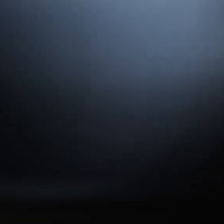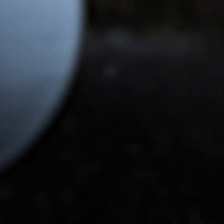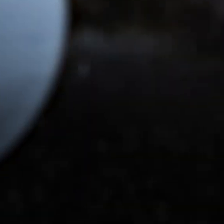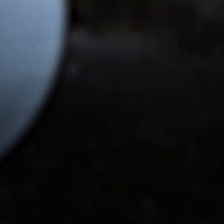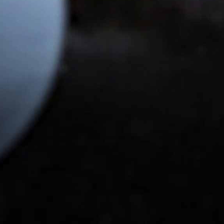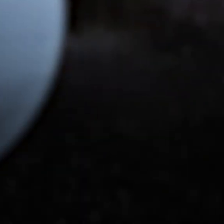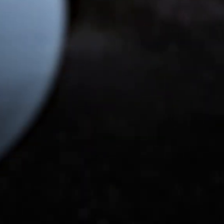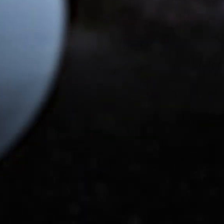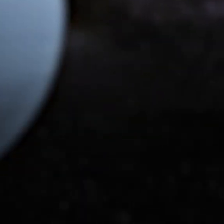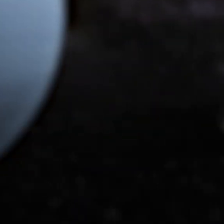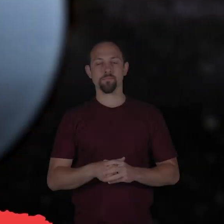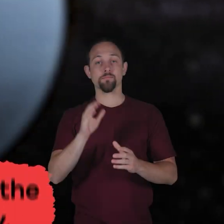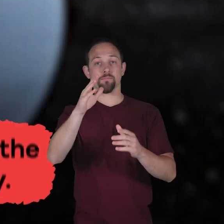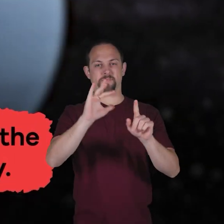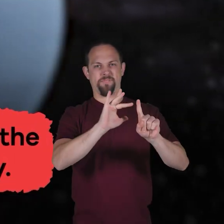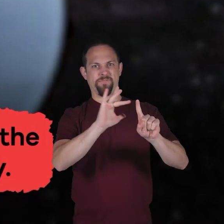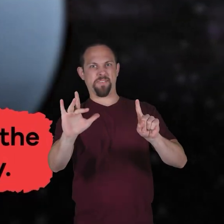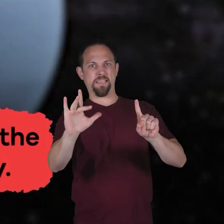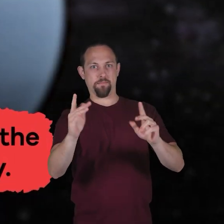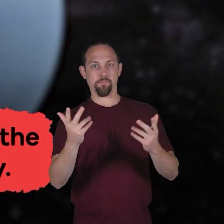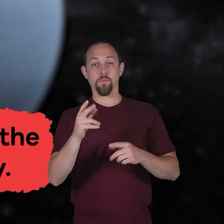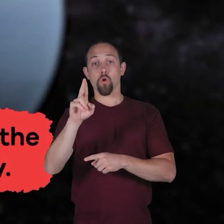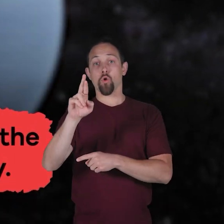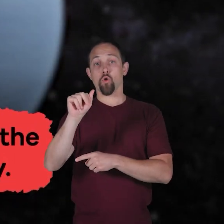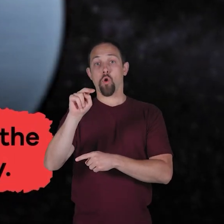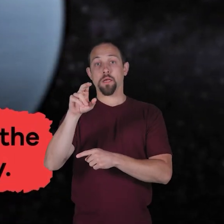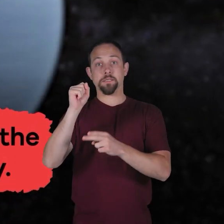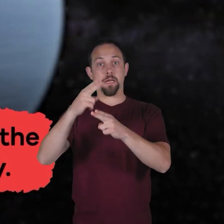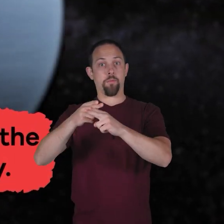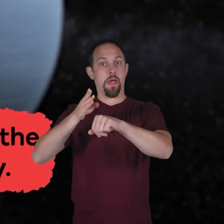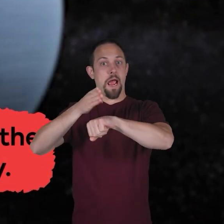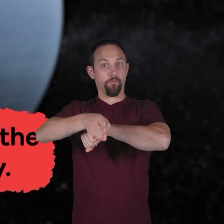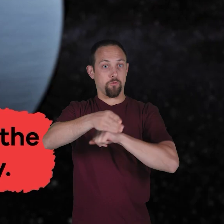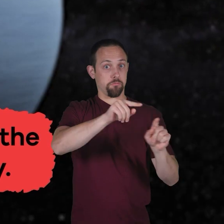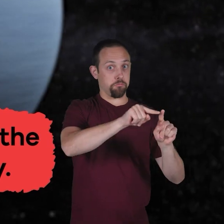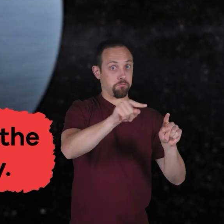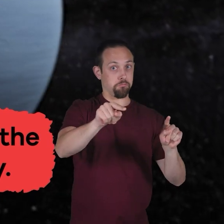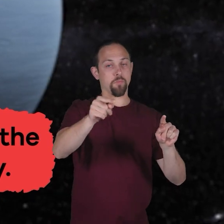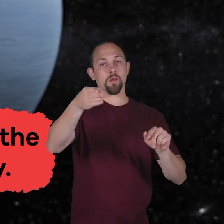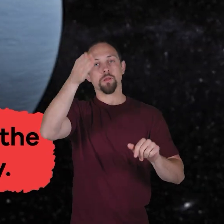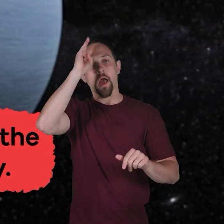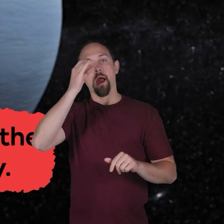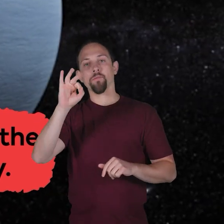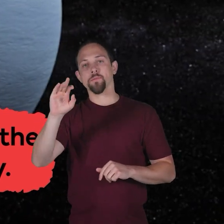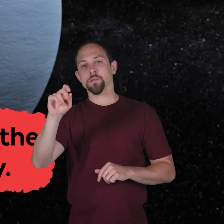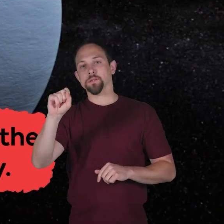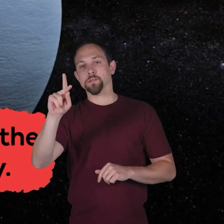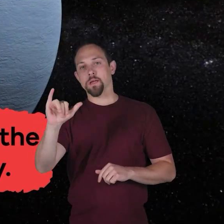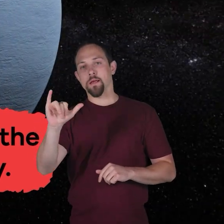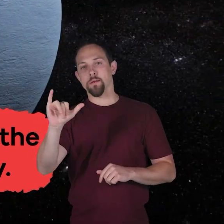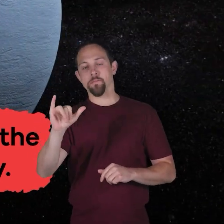Fill in the blank. Uranus is named after the blank god of the sky. Greek.